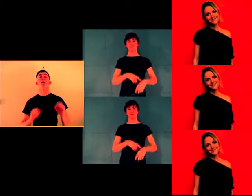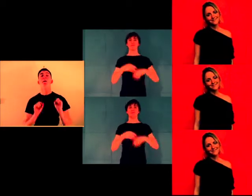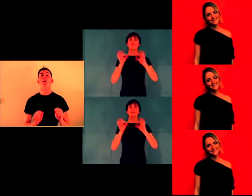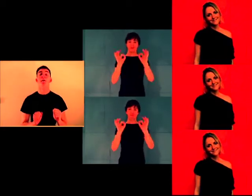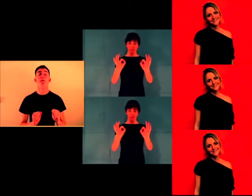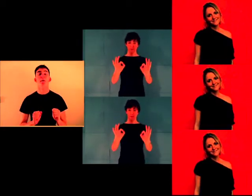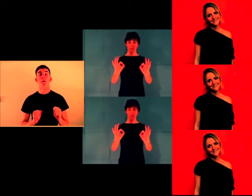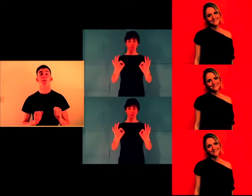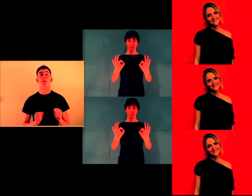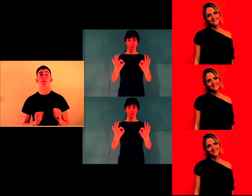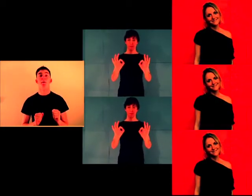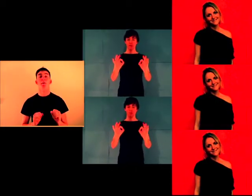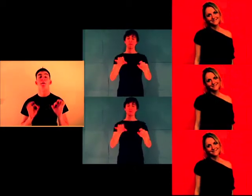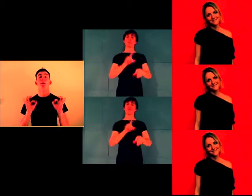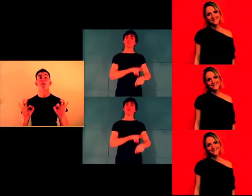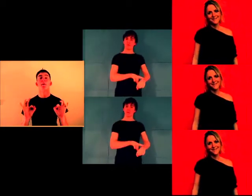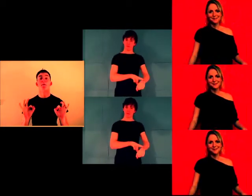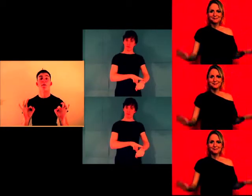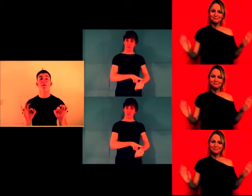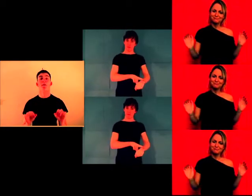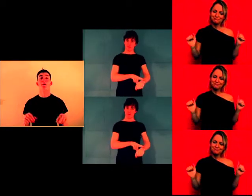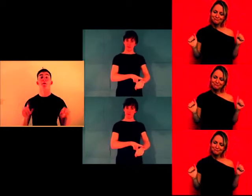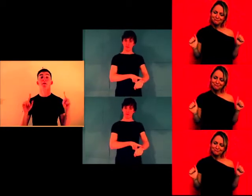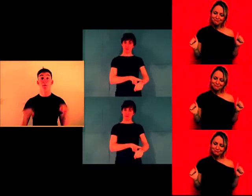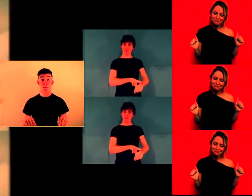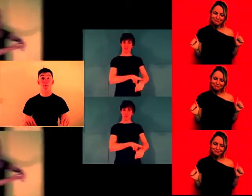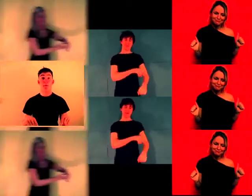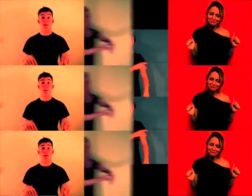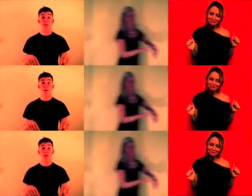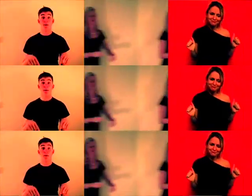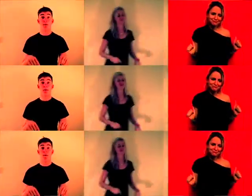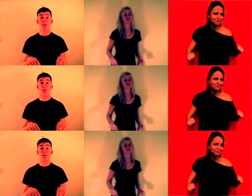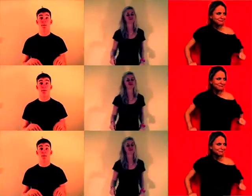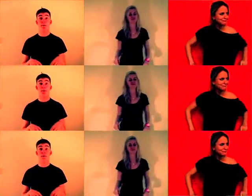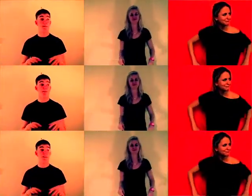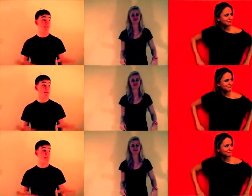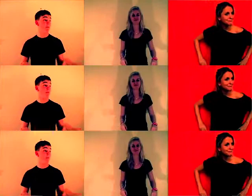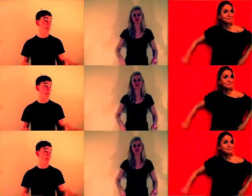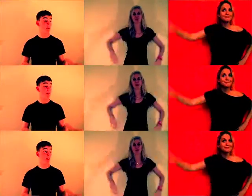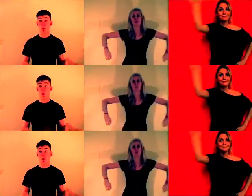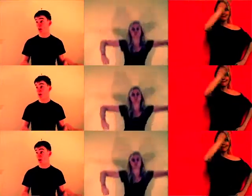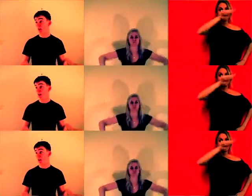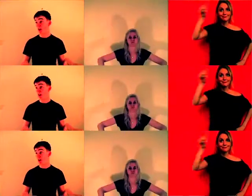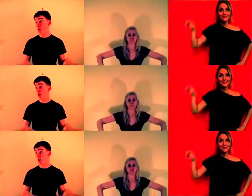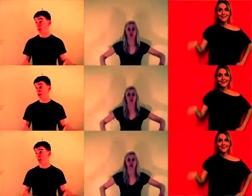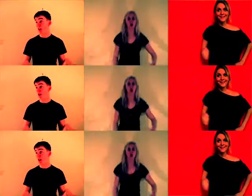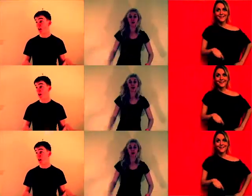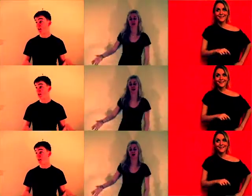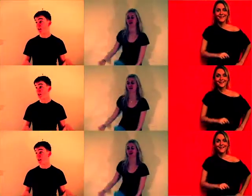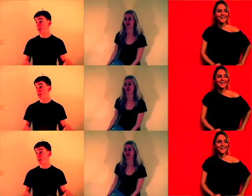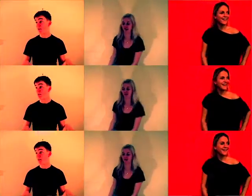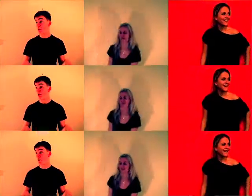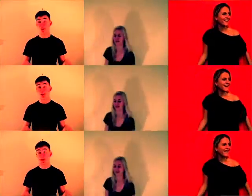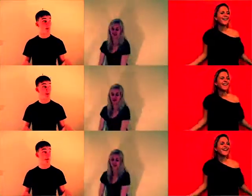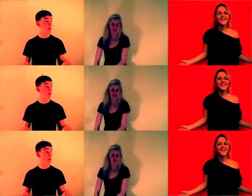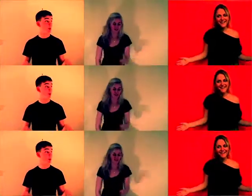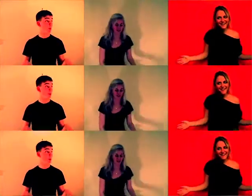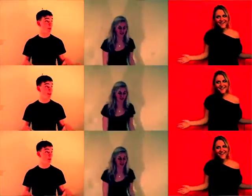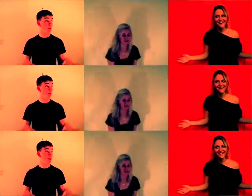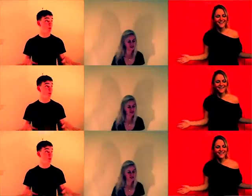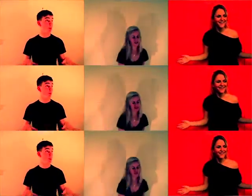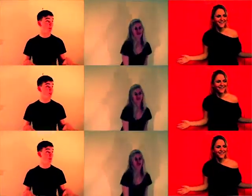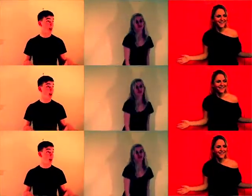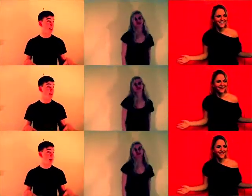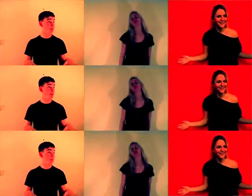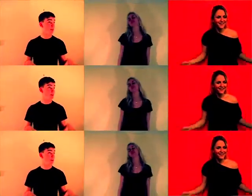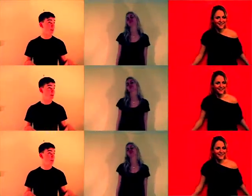It's okay, but it's temporary. I've just shared a little bit of sumo with you. Let me tell you this. I think this stuff